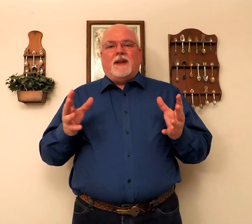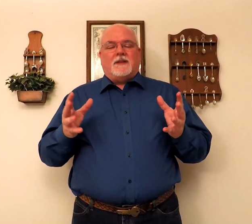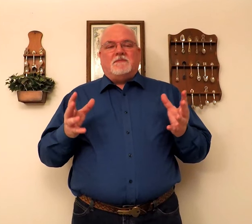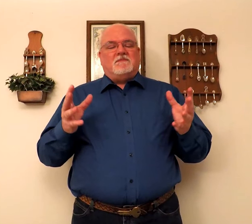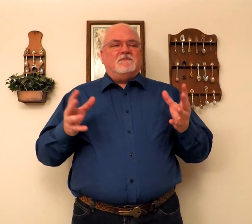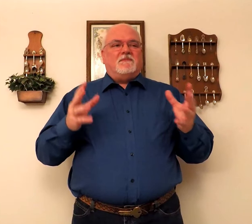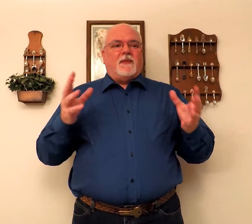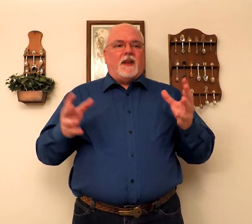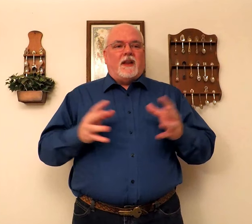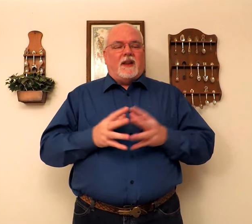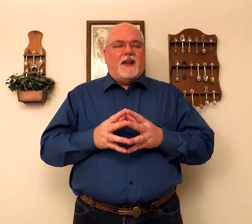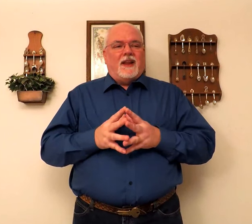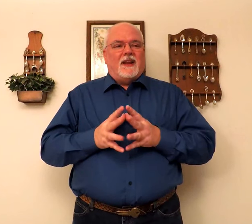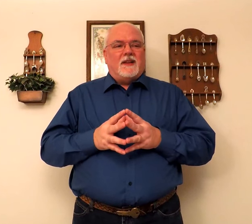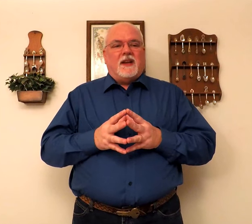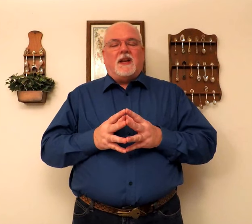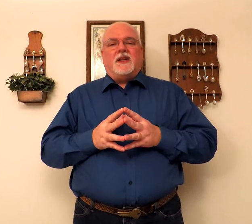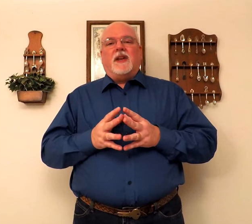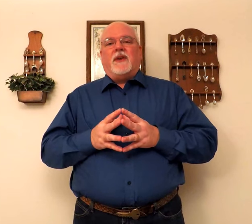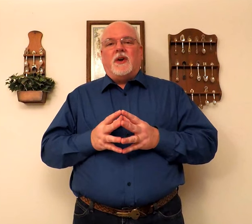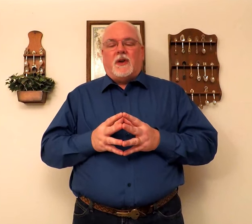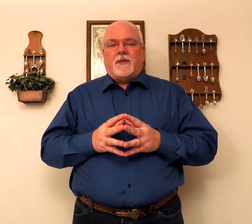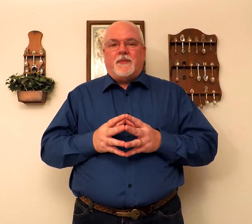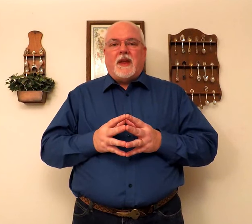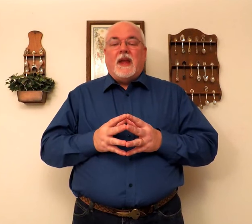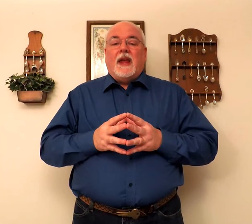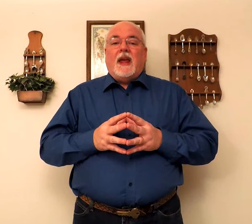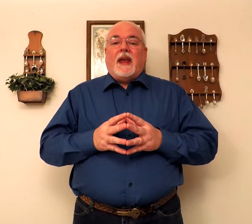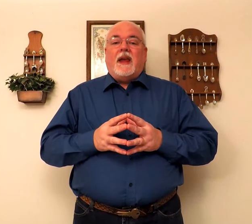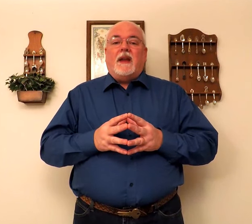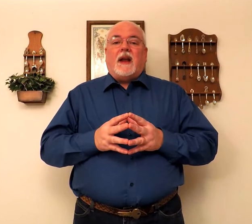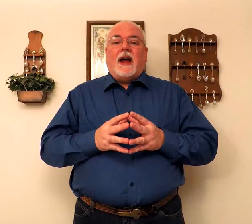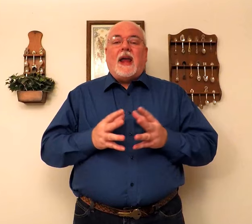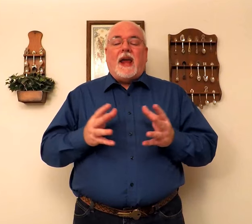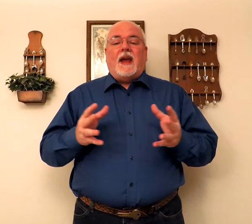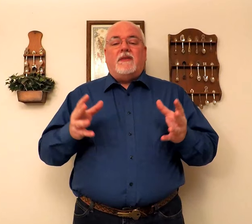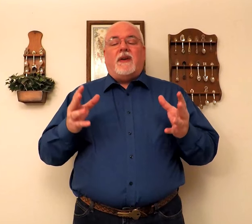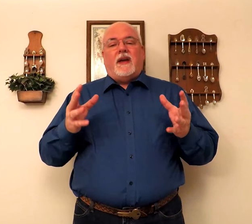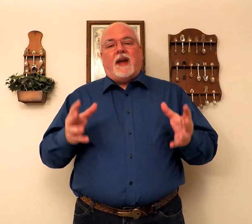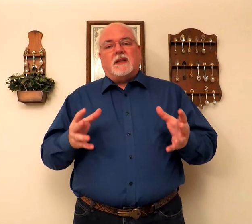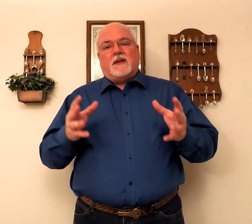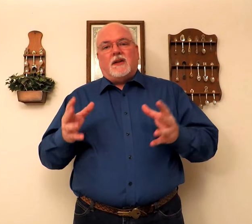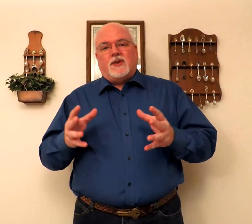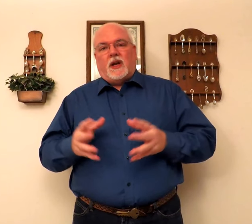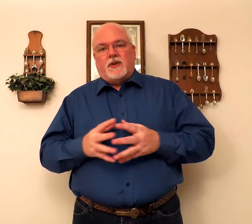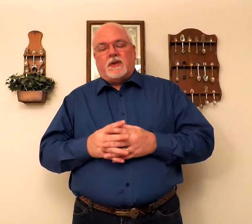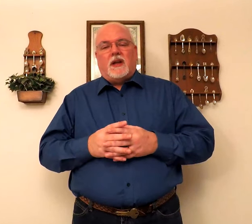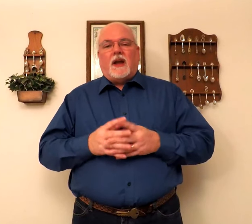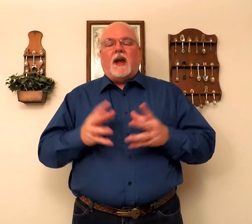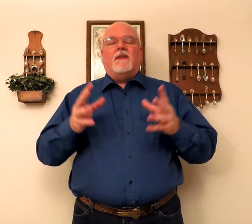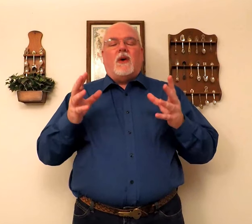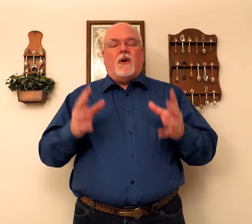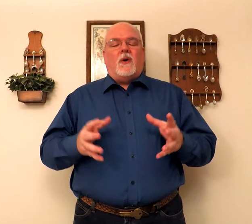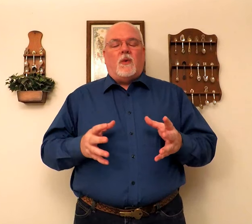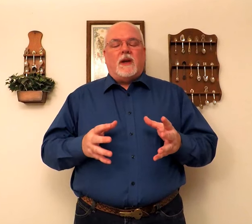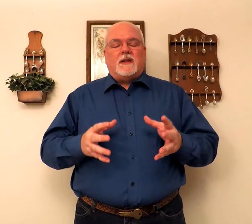that's a little difficult. And I have excellent judges. I have always